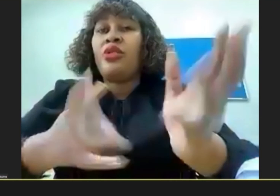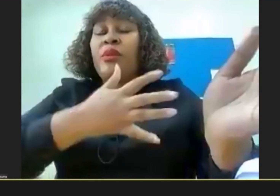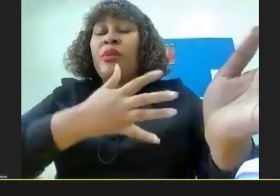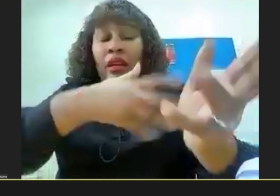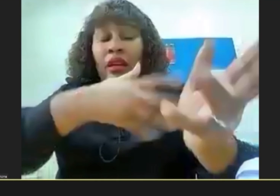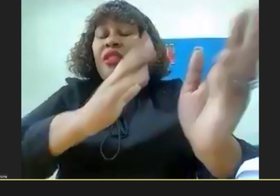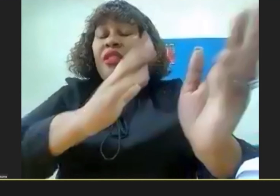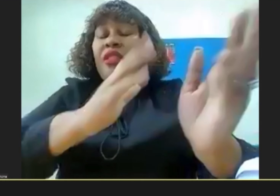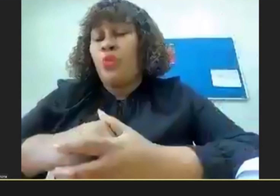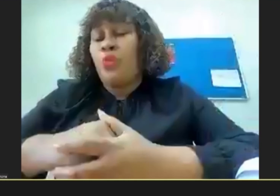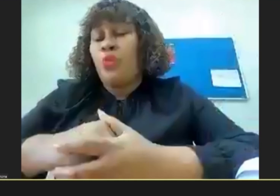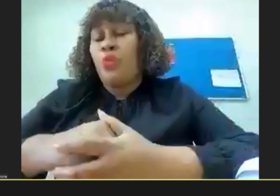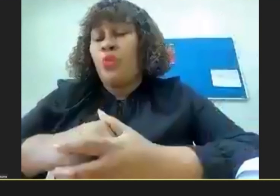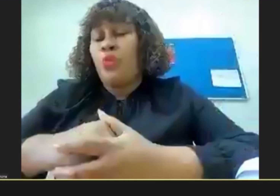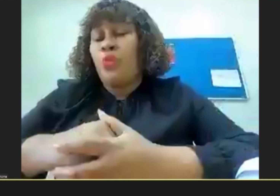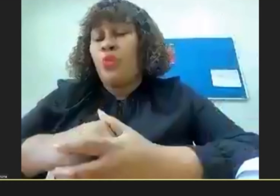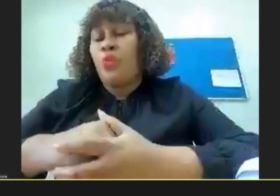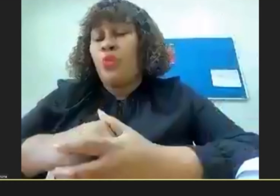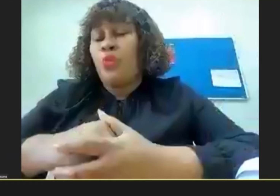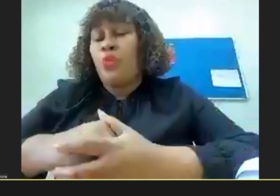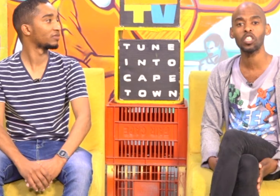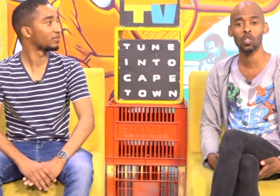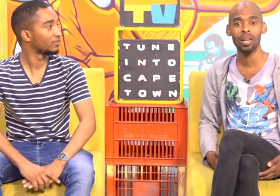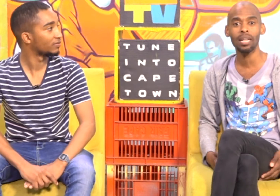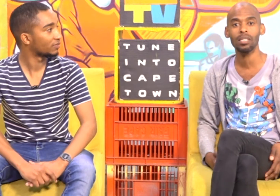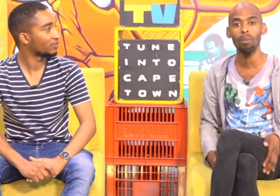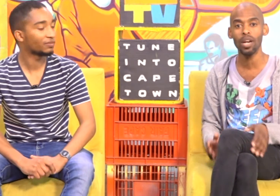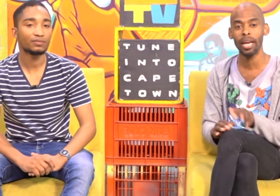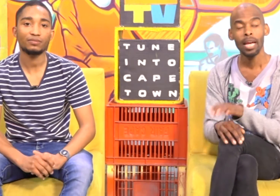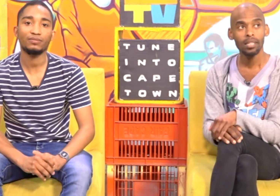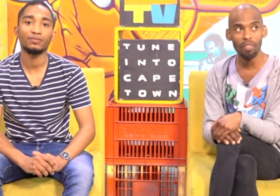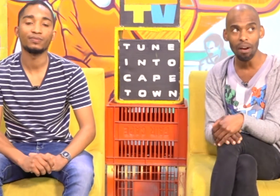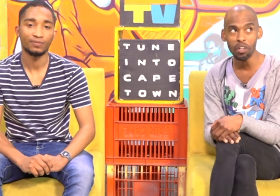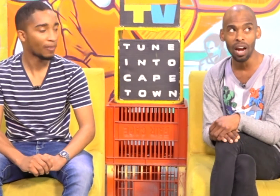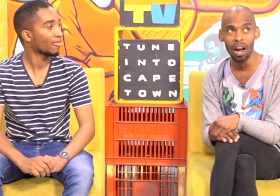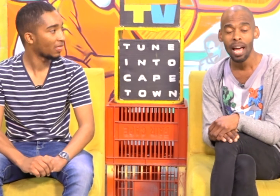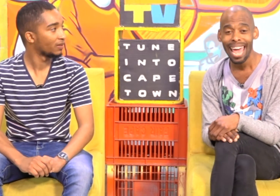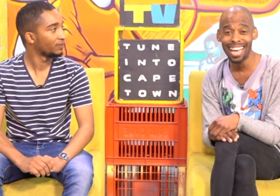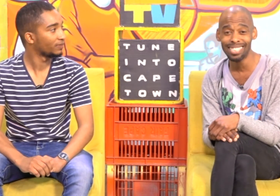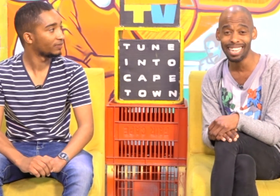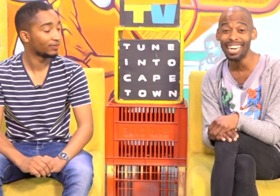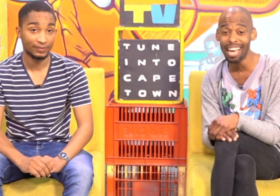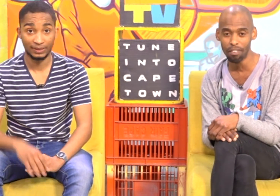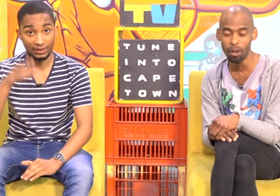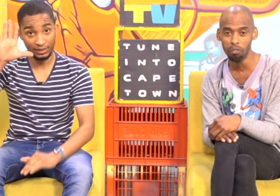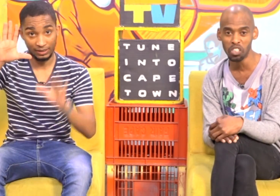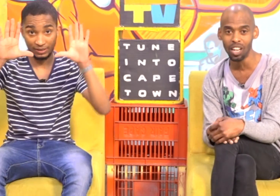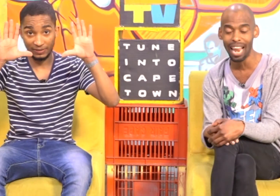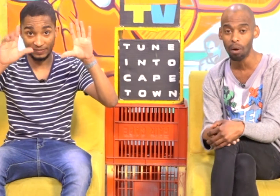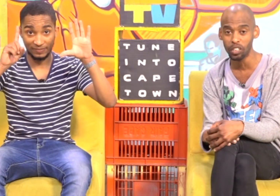speak That way Speaking of other languages Situana South Africa Has 11 official languages